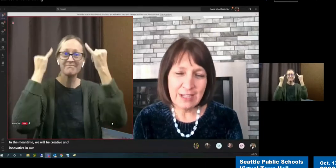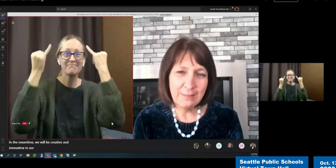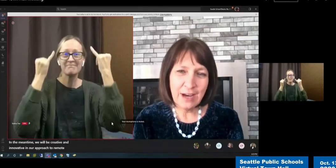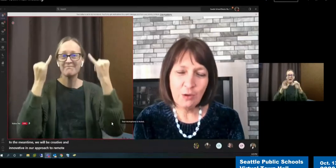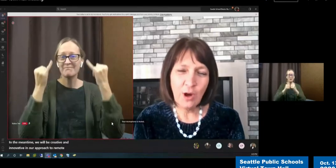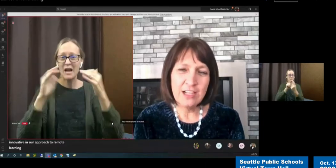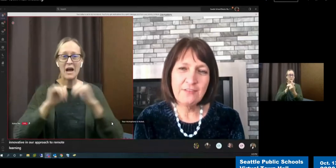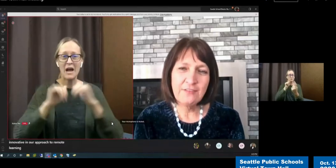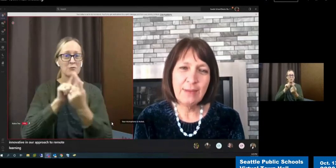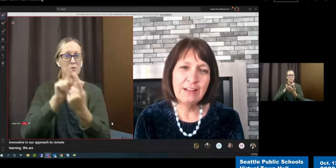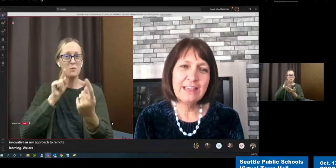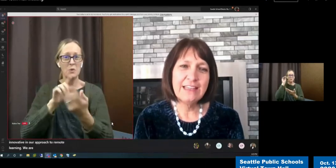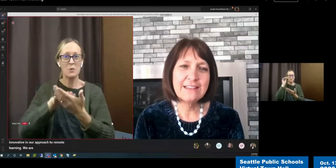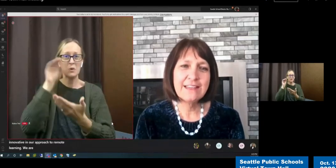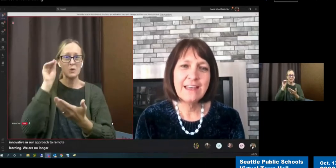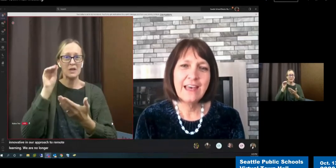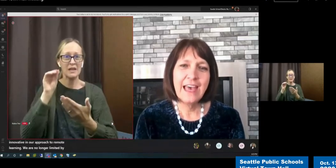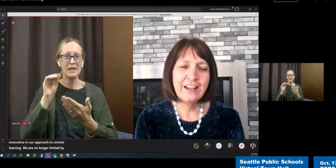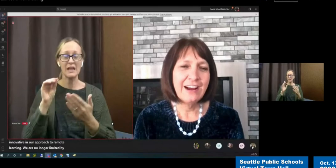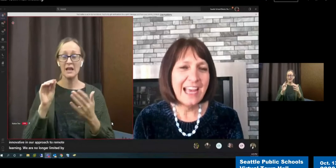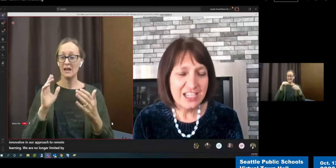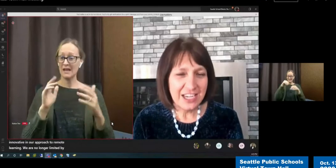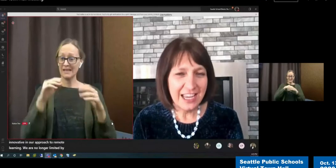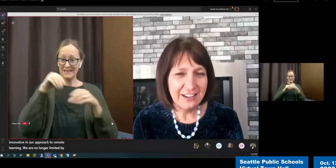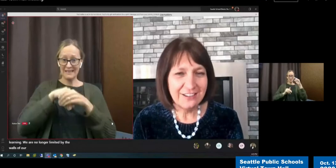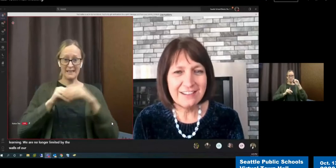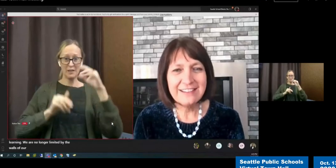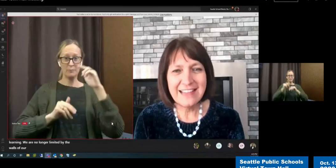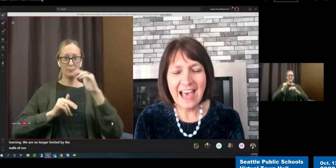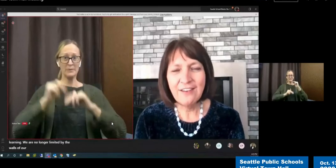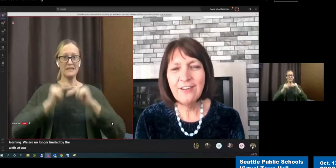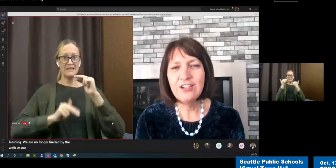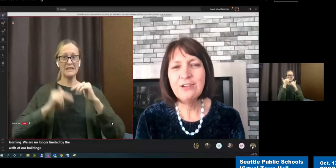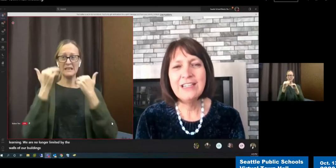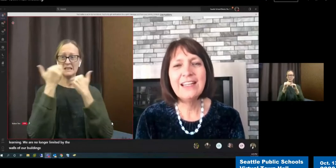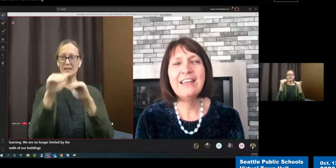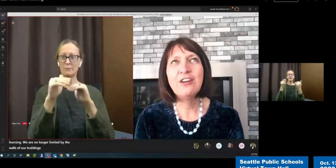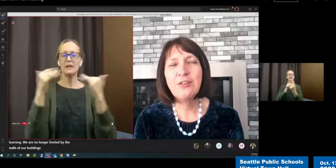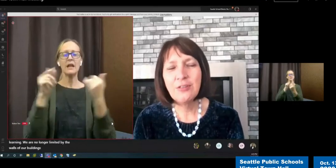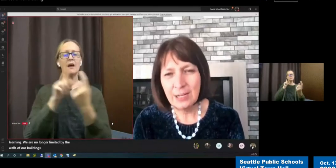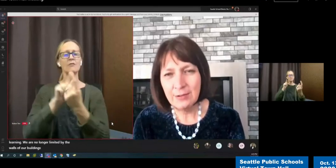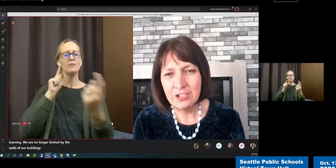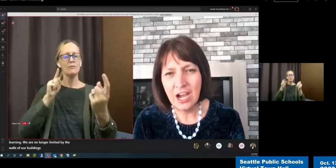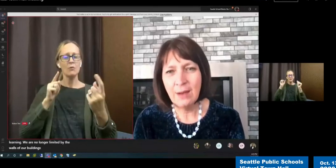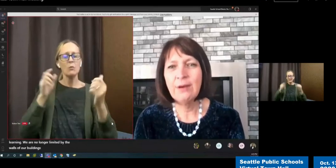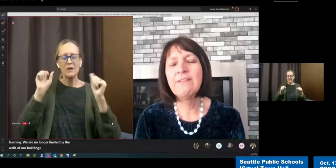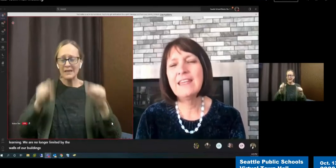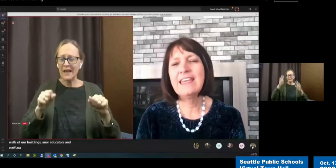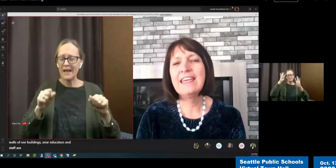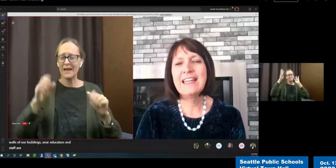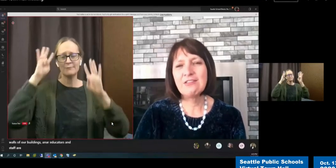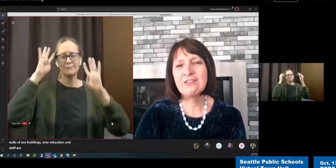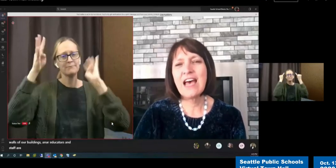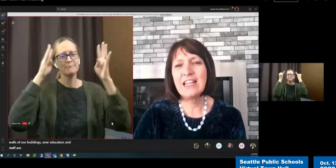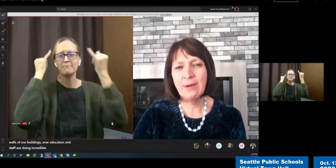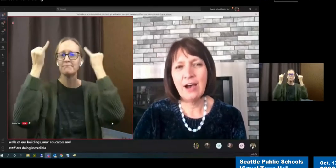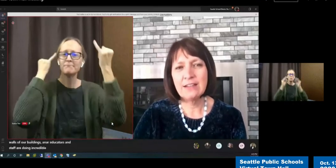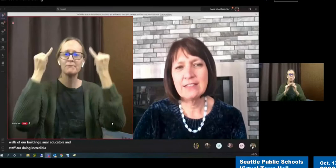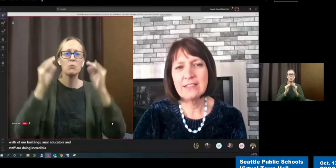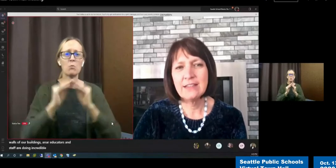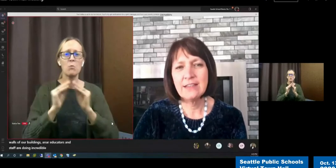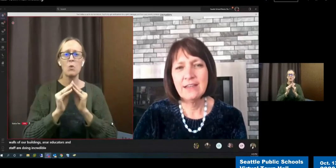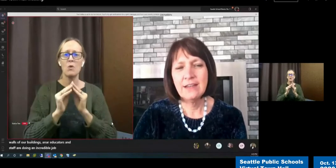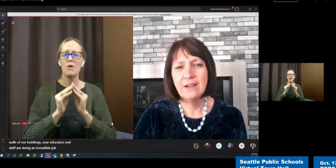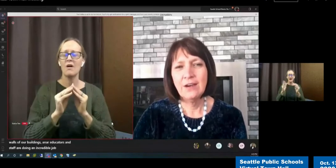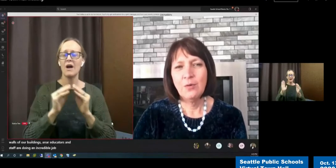limited by the walls of our buildings and our educators and staff are doing an incredible job of thinking outside the box.